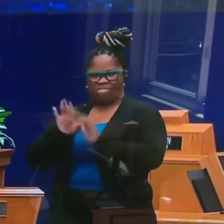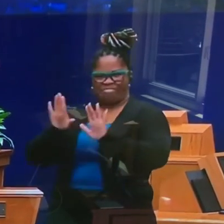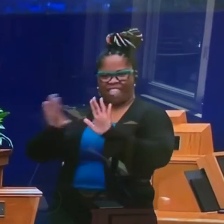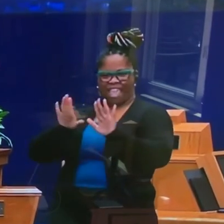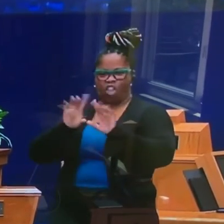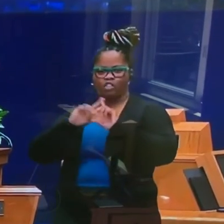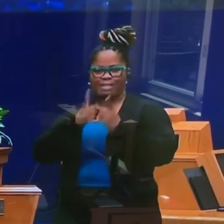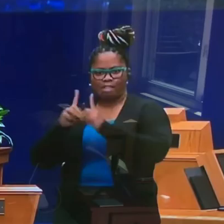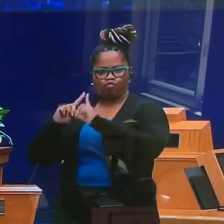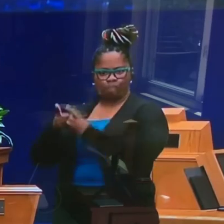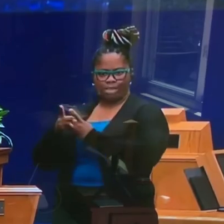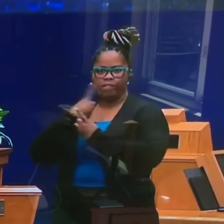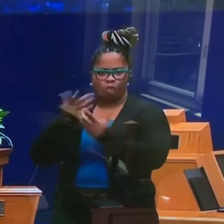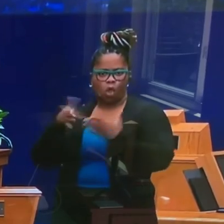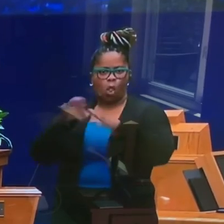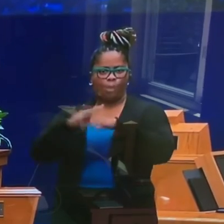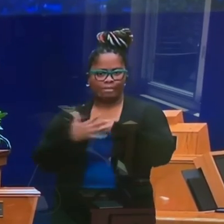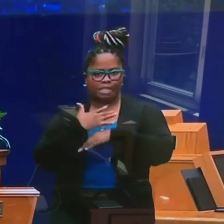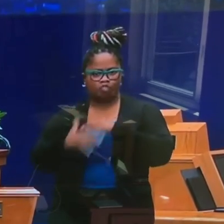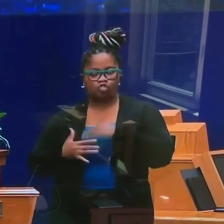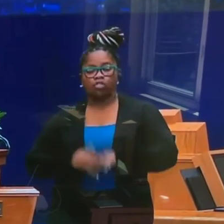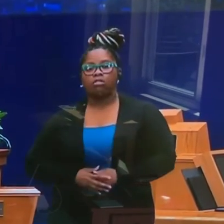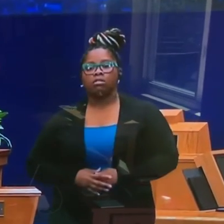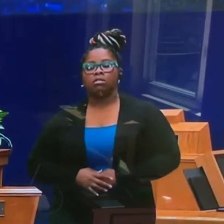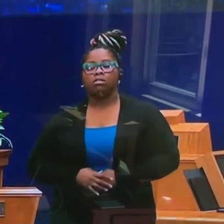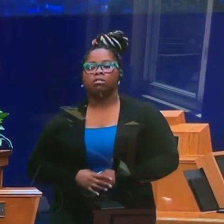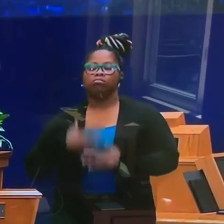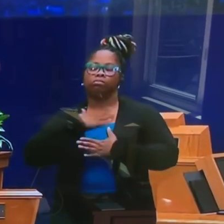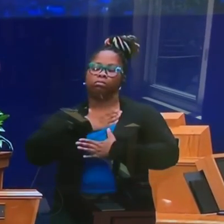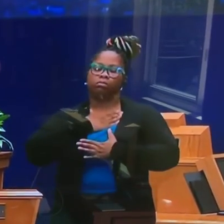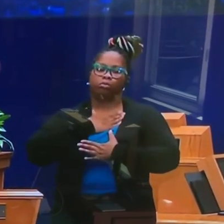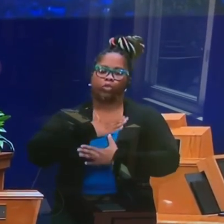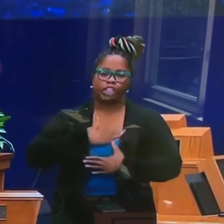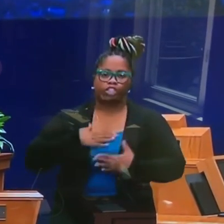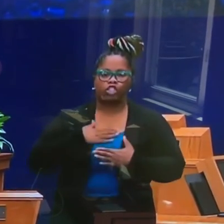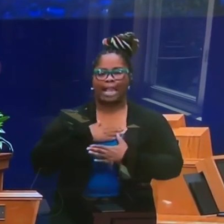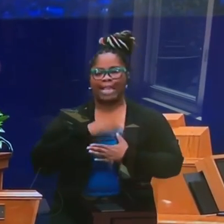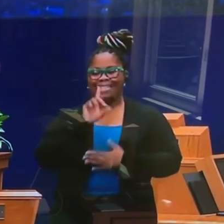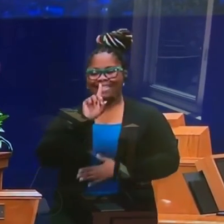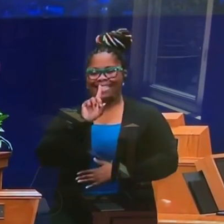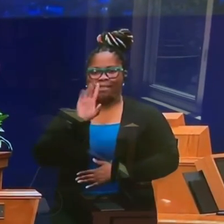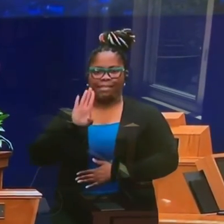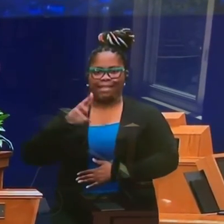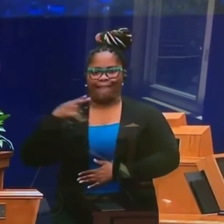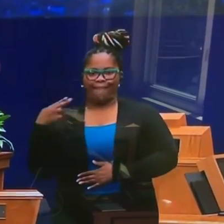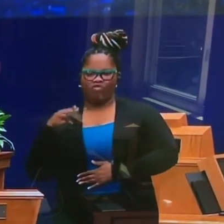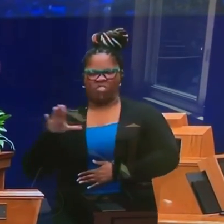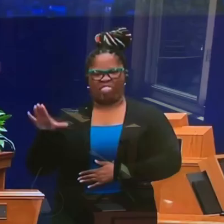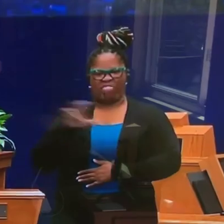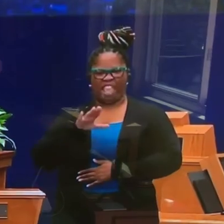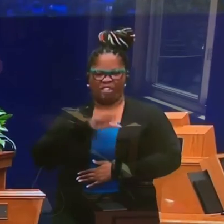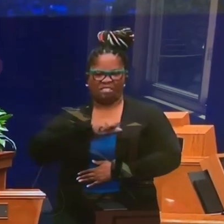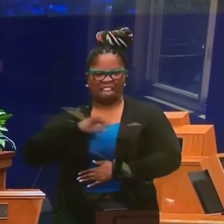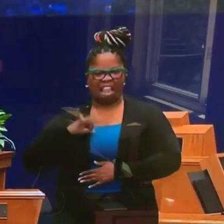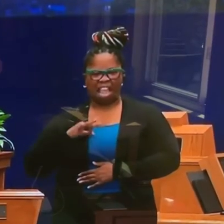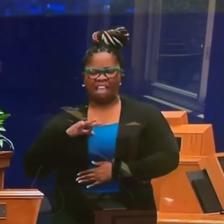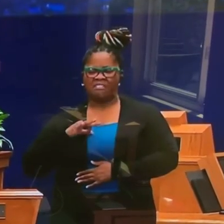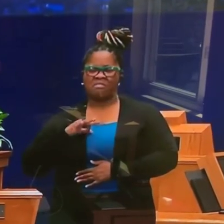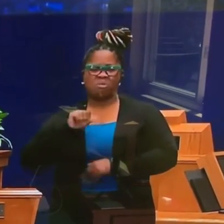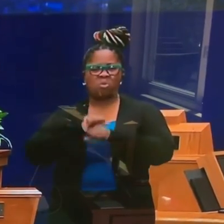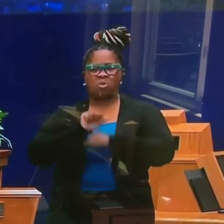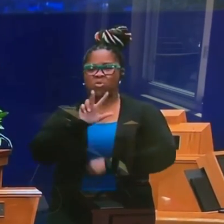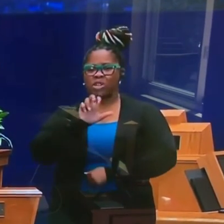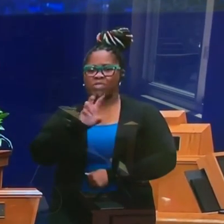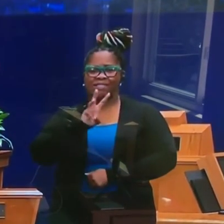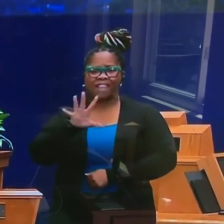districts. I want also to express my appreciation for the work done by DBH crews 365 days a year